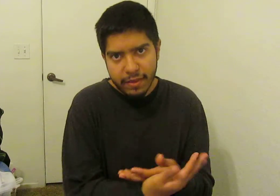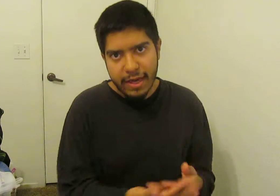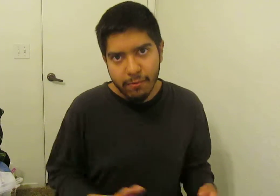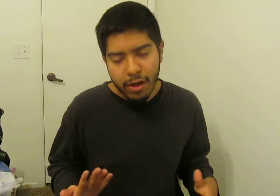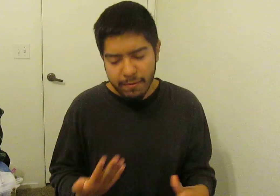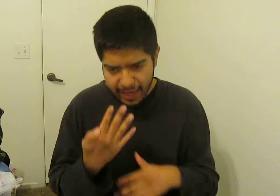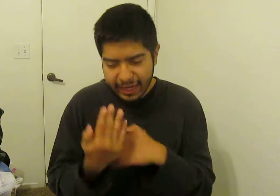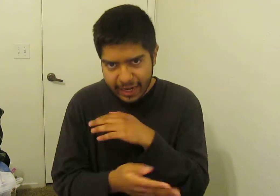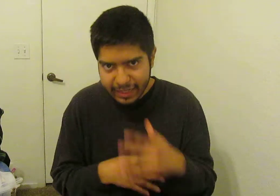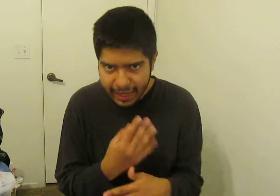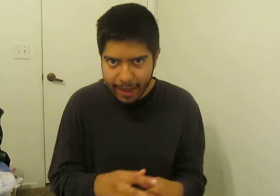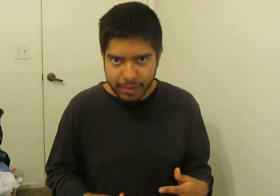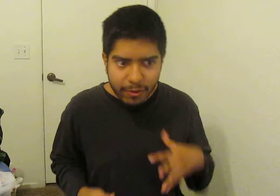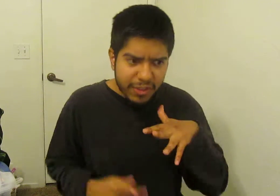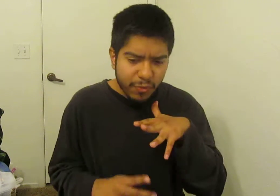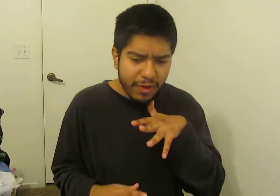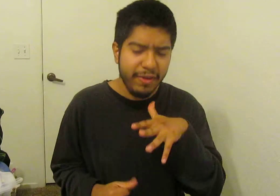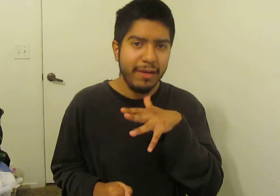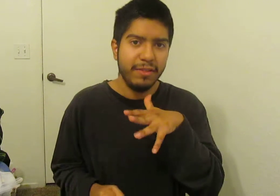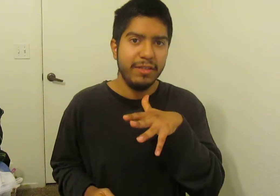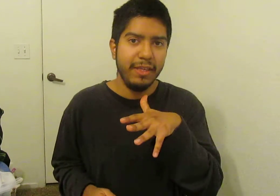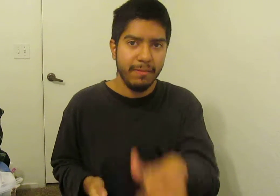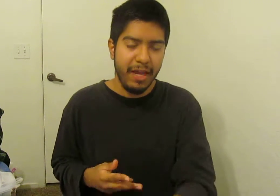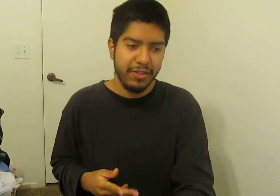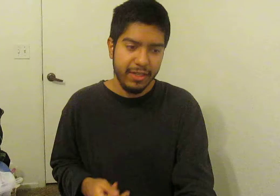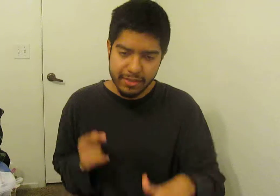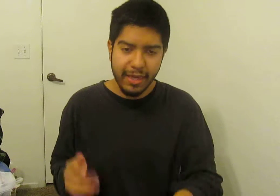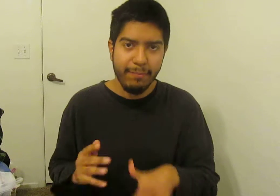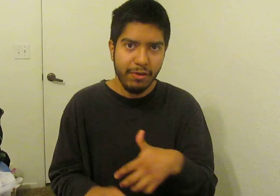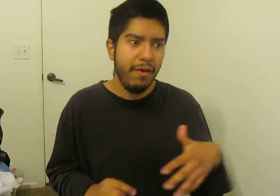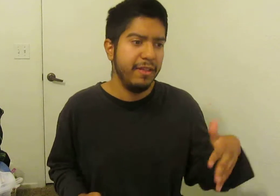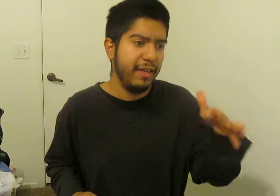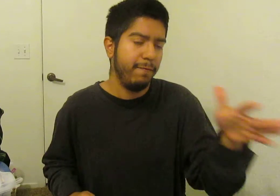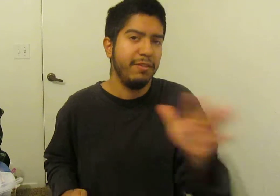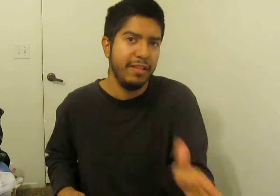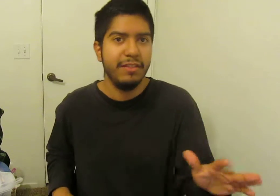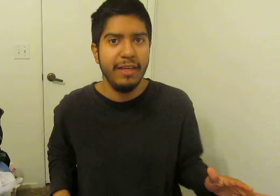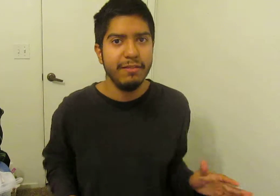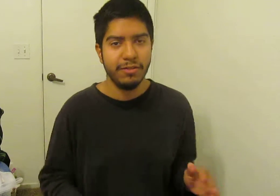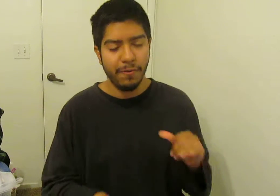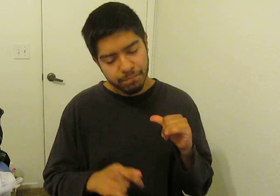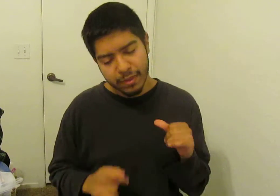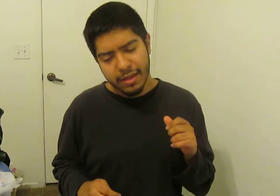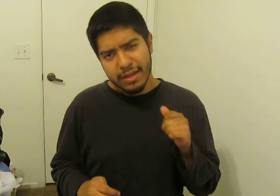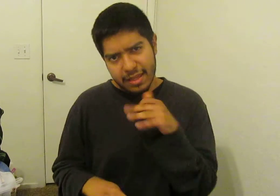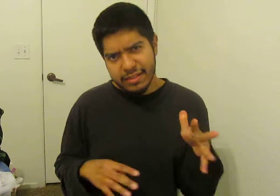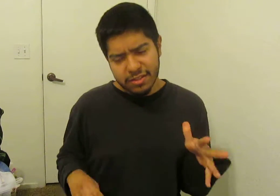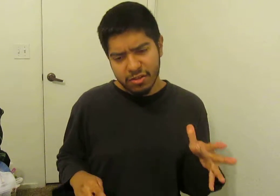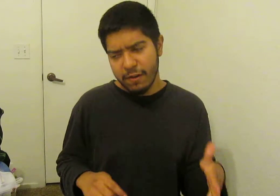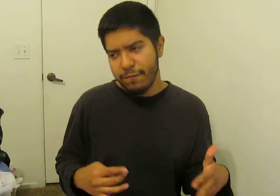that. While that kind of did happen, I wish you would have been able to see them actually escape and all that to get a few tense scenes. So, at least the start it